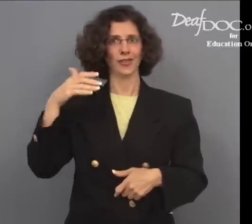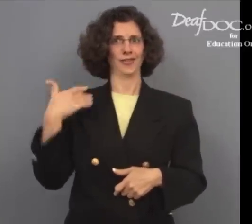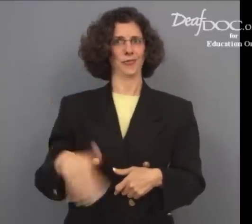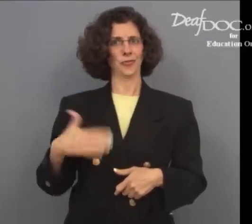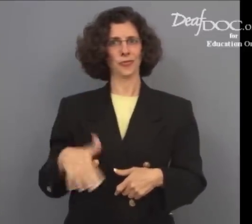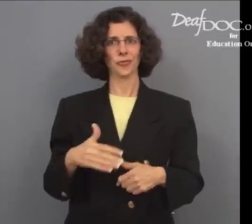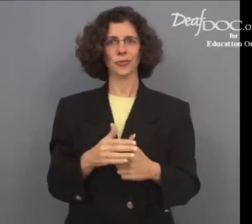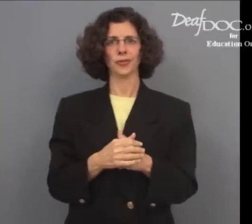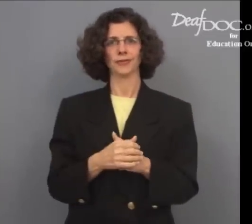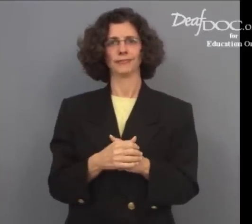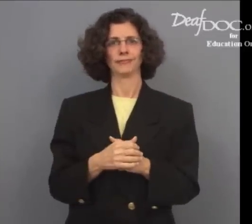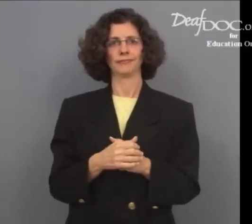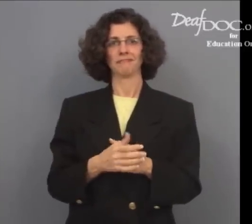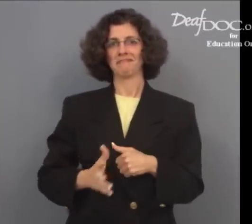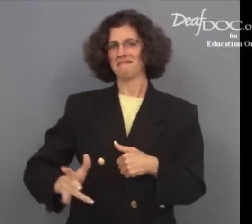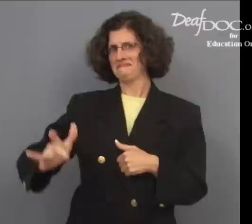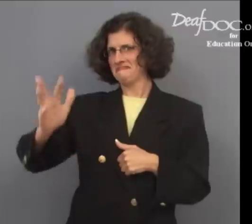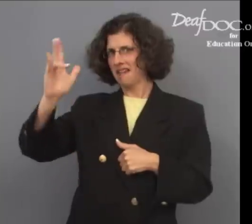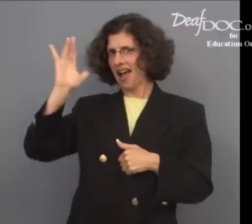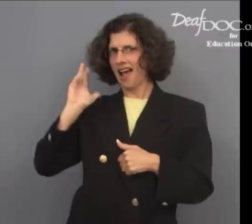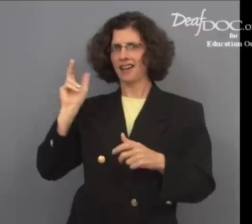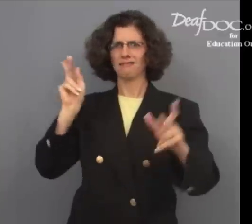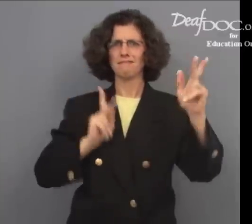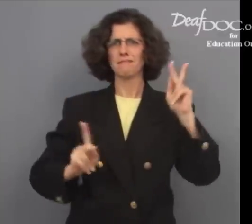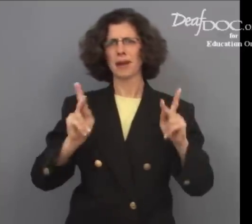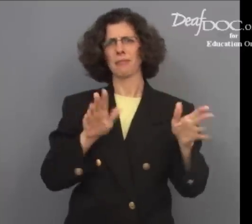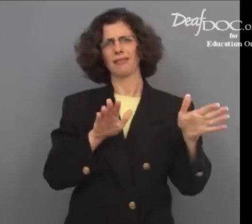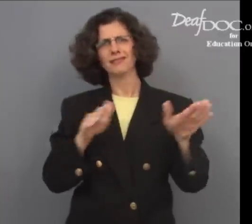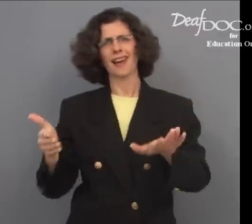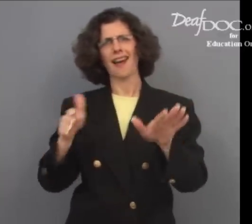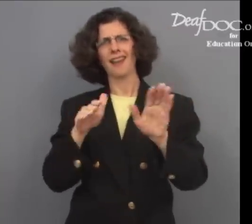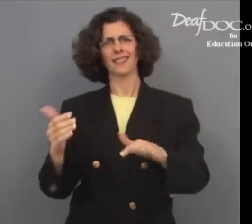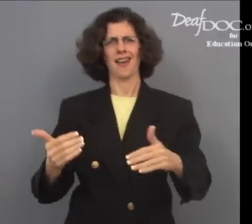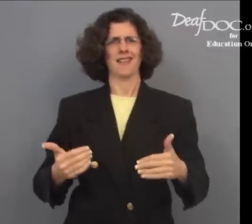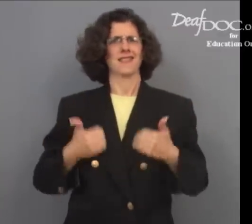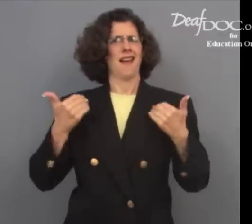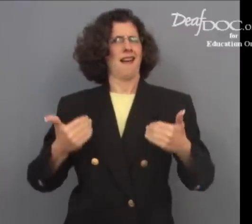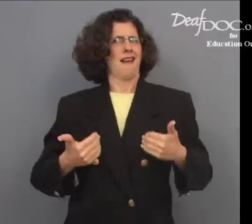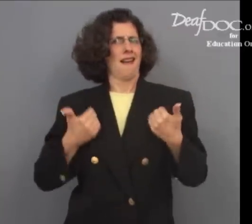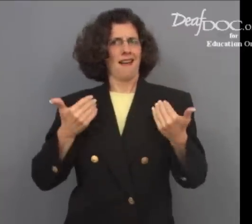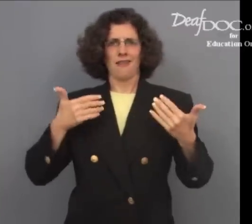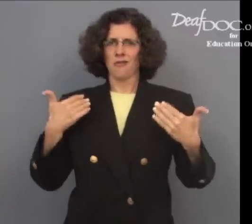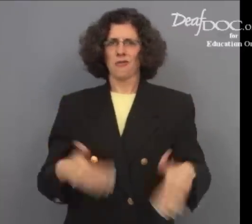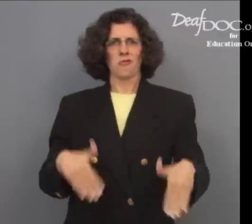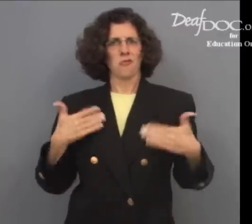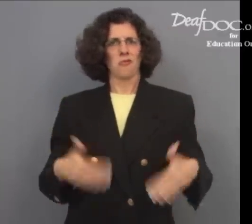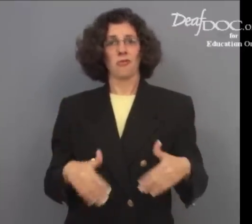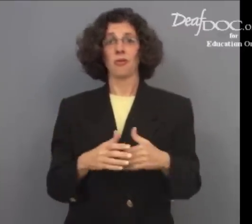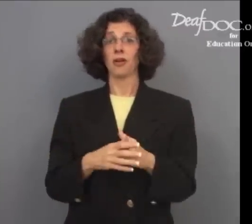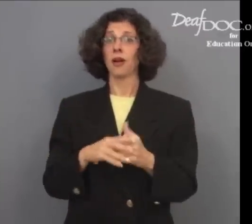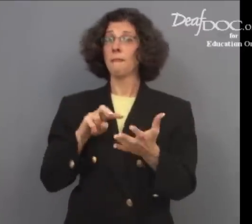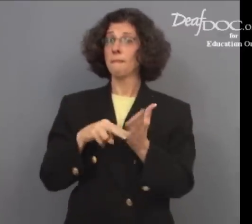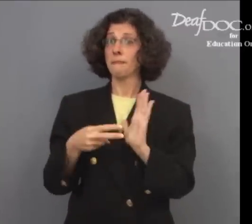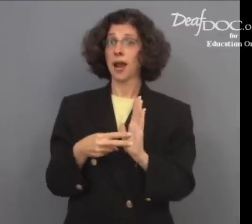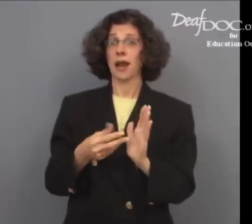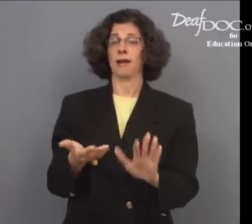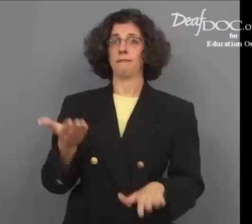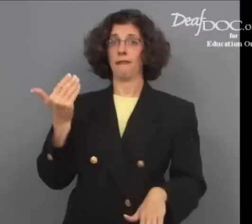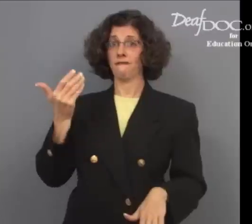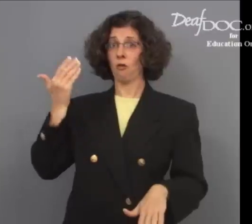100. In the past, people died very young. They did not